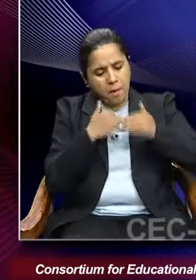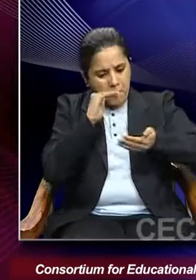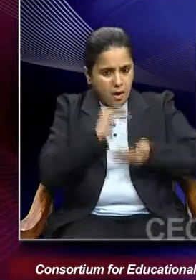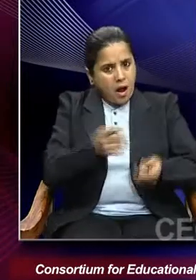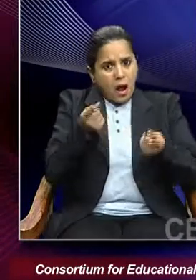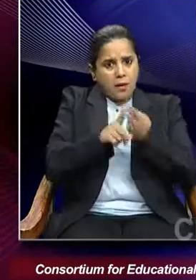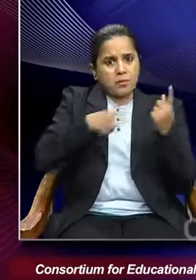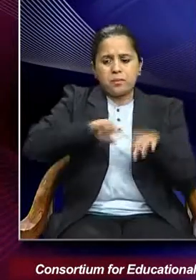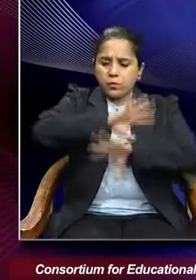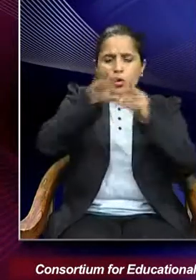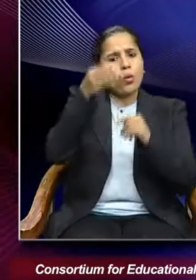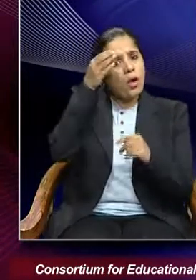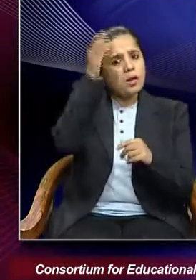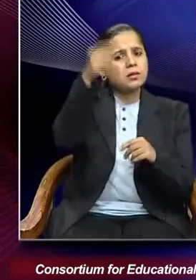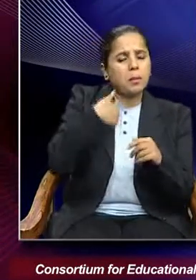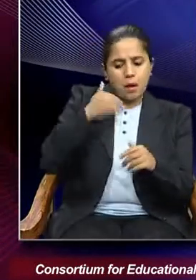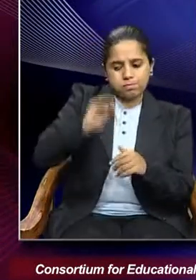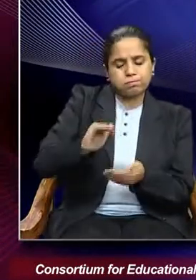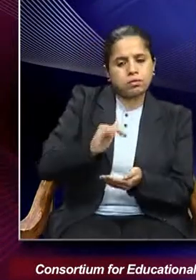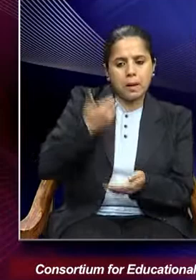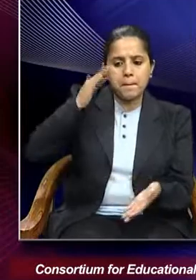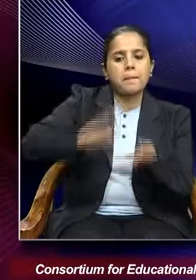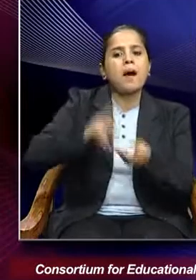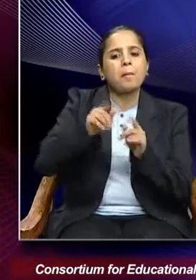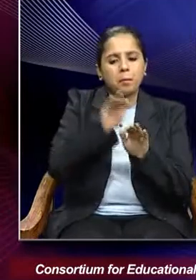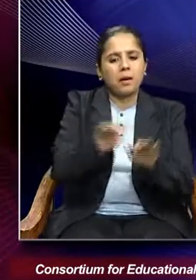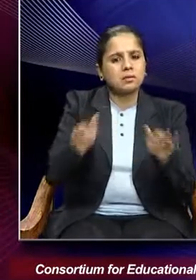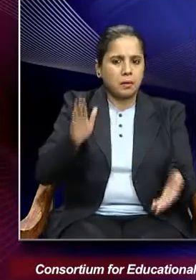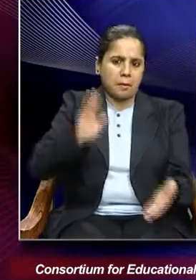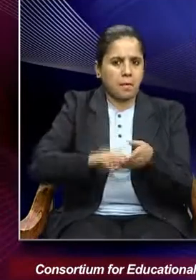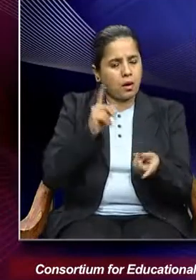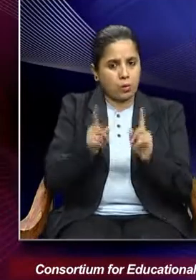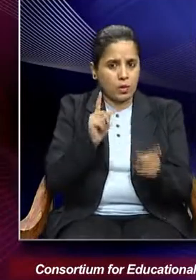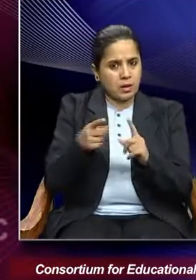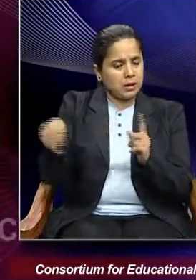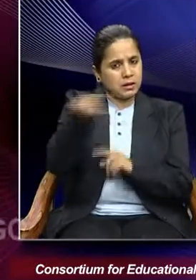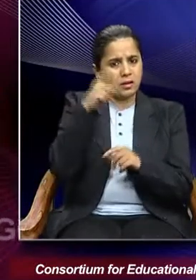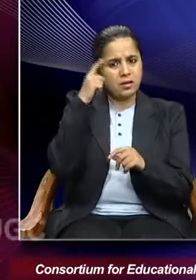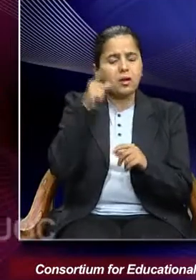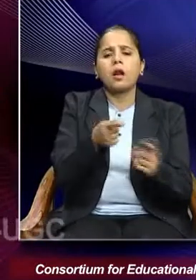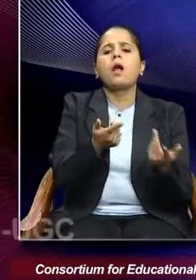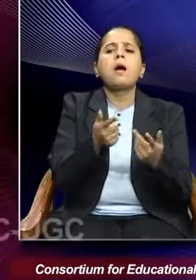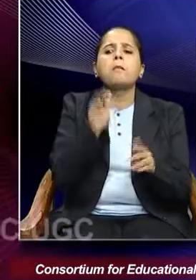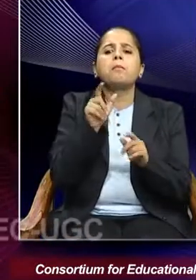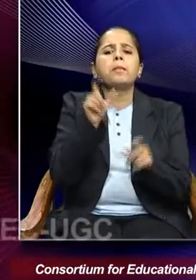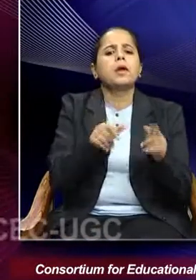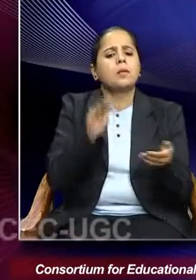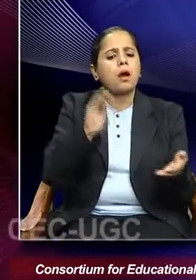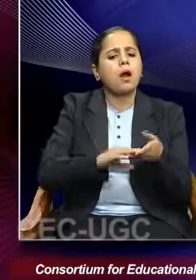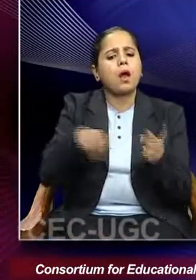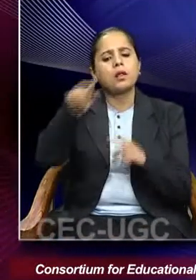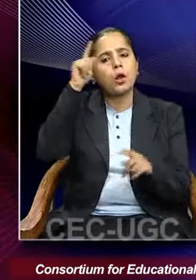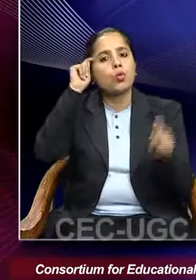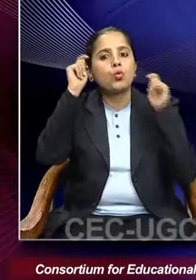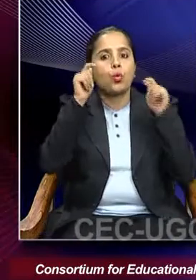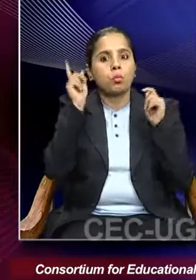whole concept of child marriage considered a specific kind of a role that